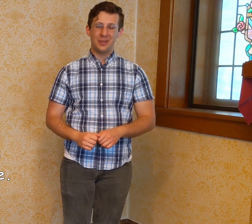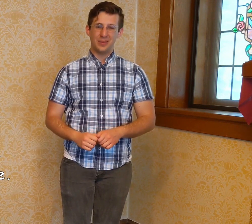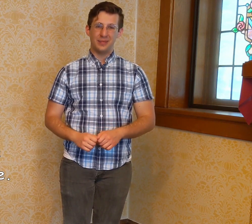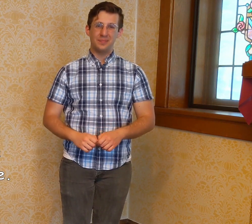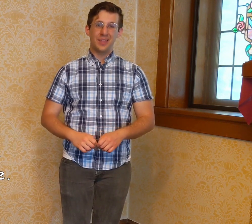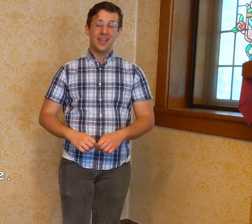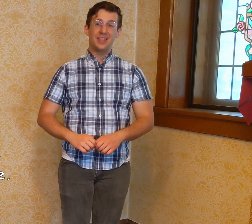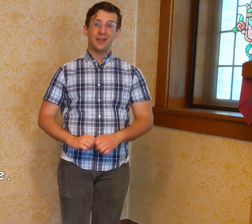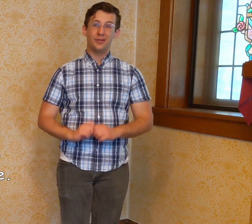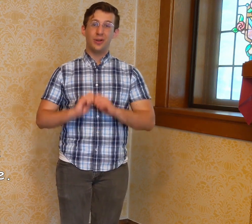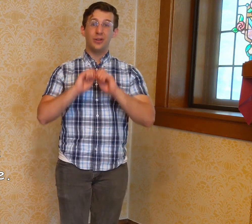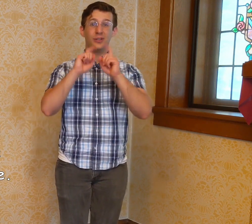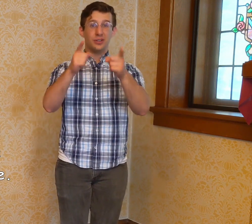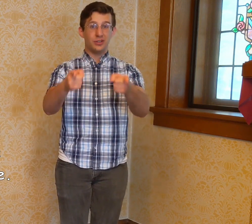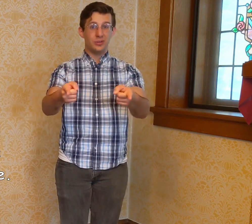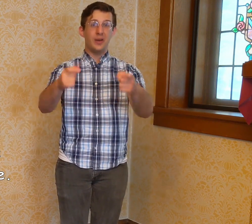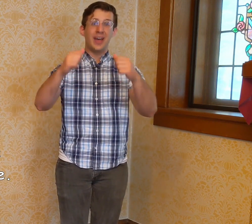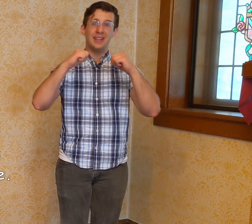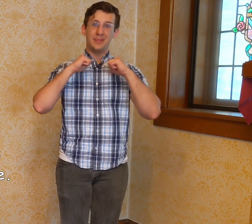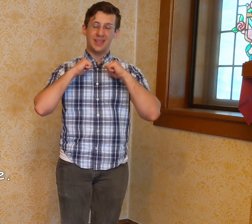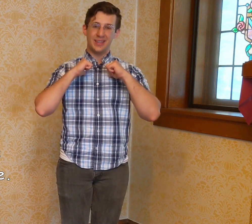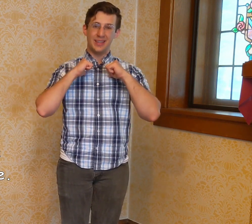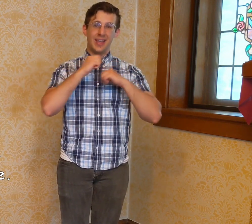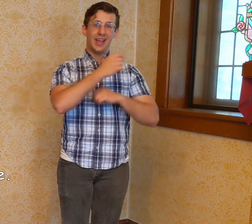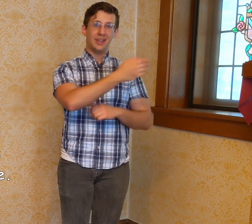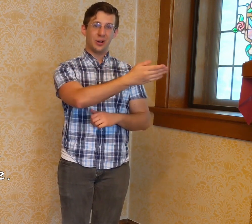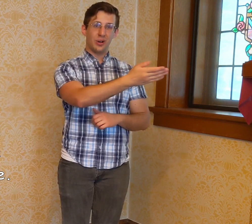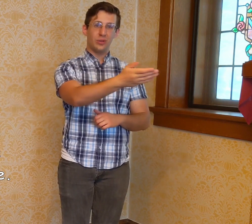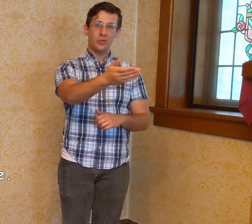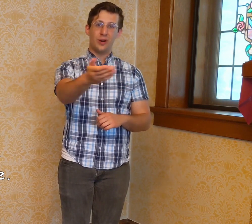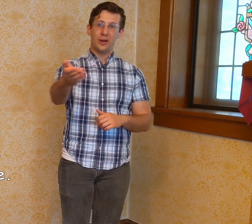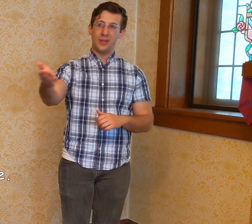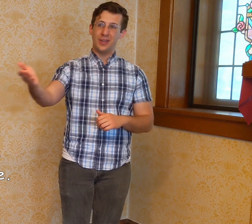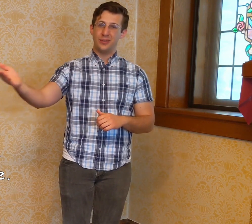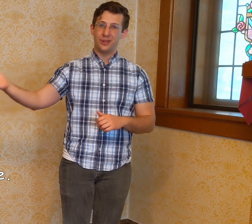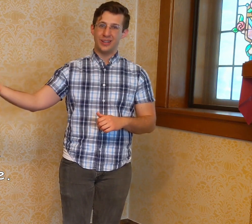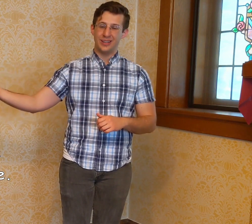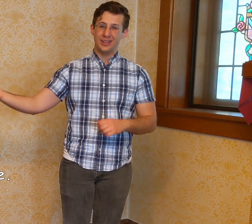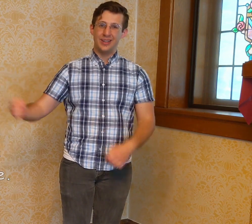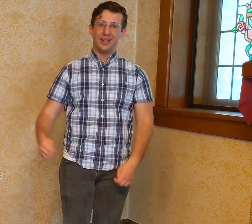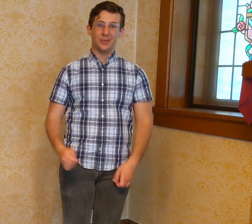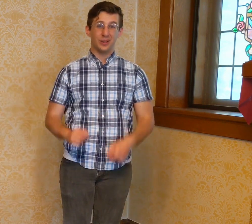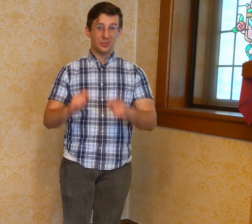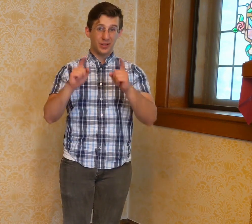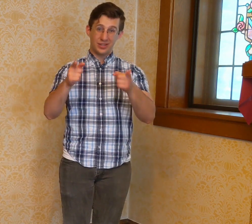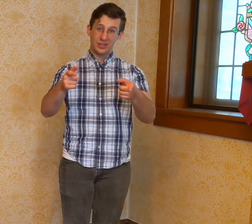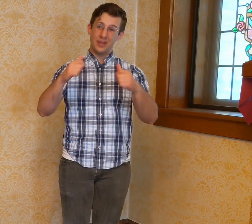with me. That falls to you and me and all who are made free. All we're going to point to you and